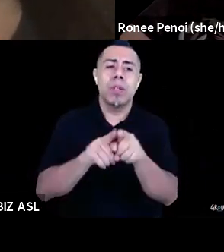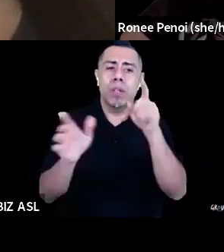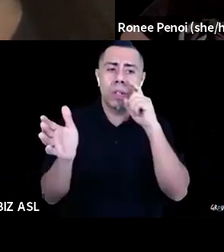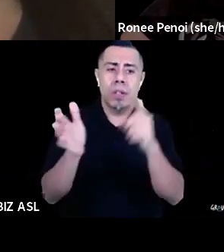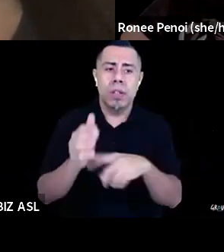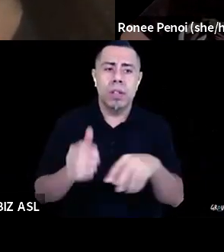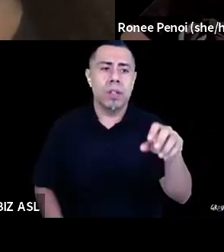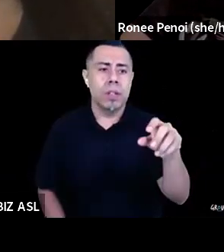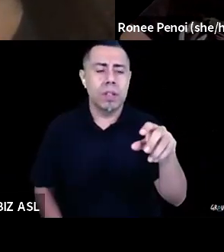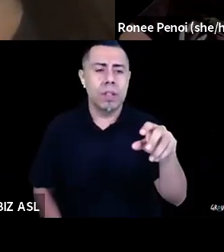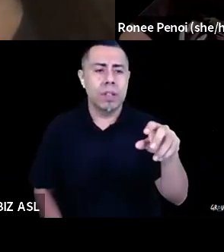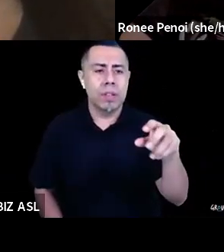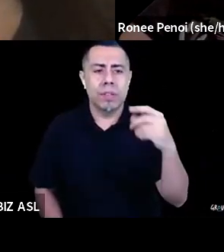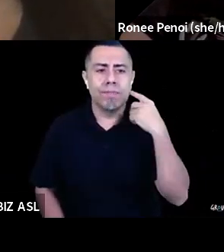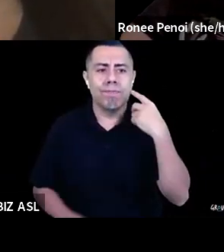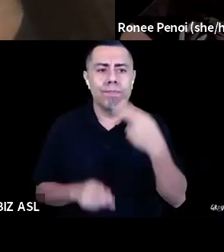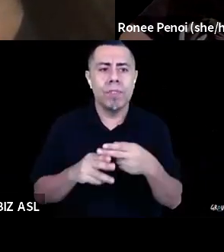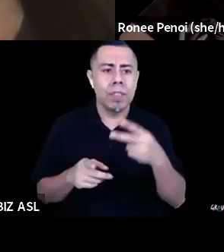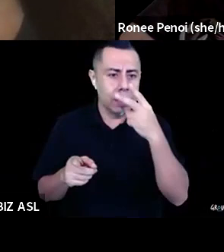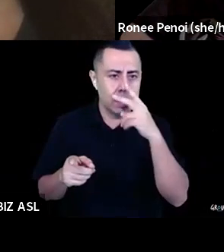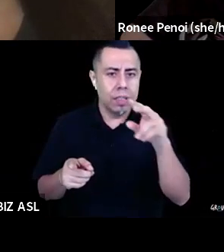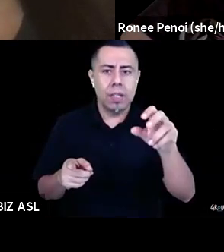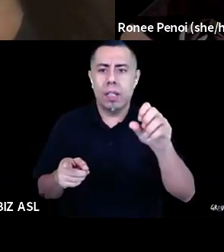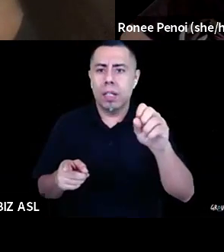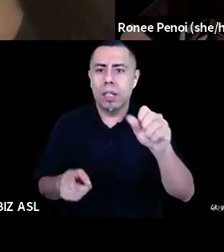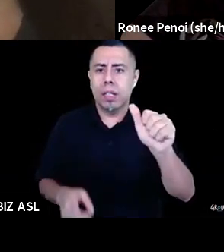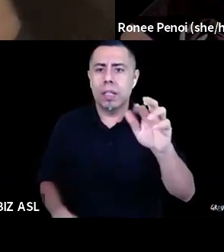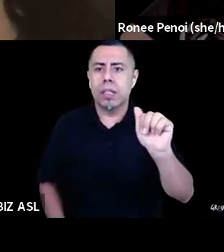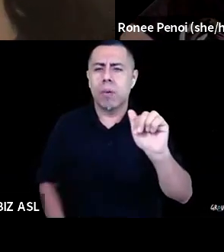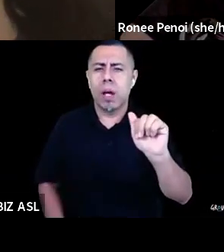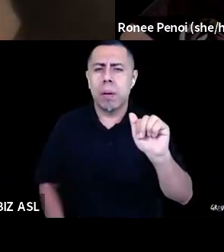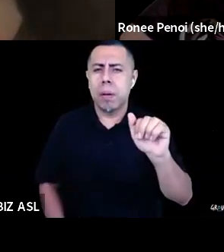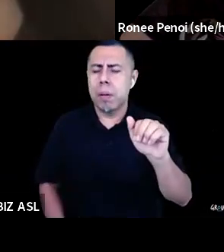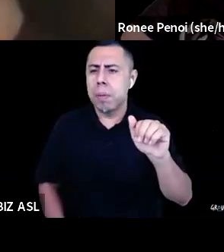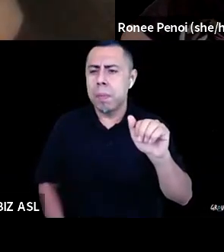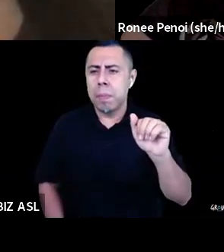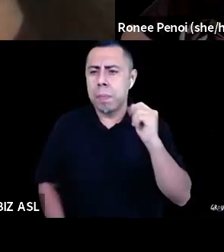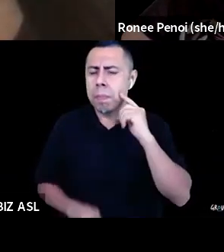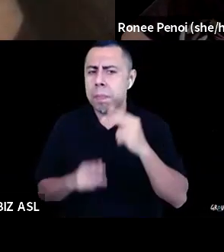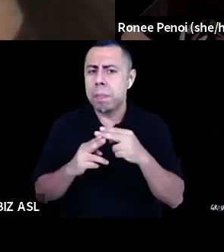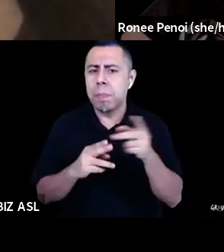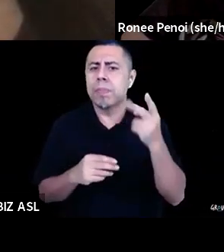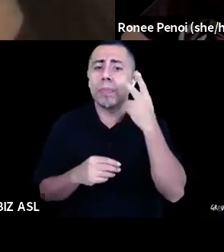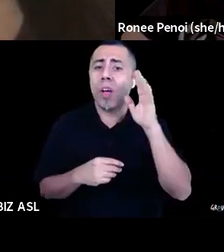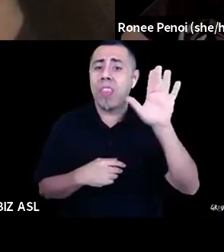their, their recent announcement. Um, but it's just, I was, I was thinking of them, um, in relation to this sort of